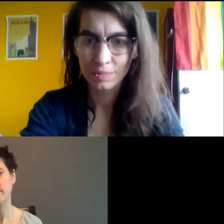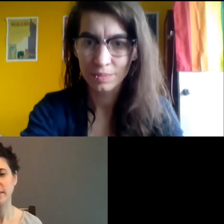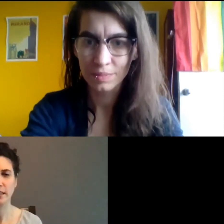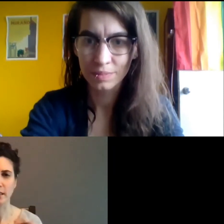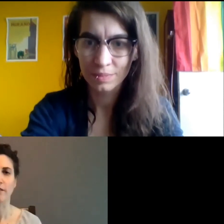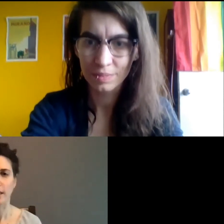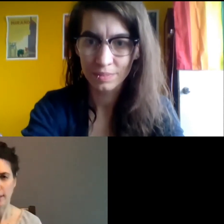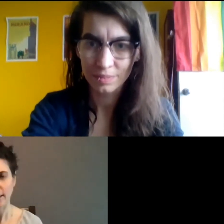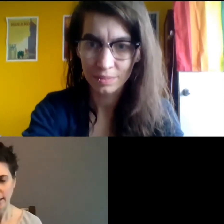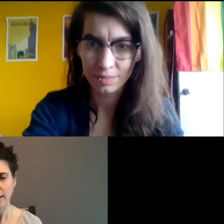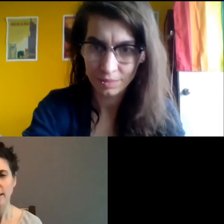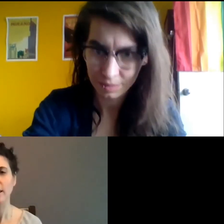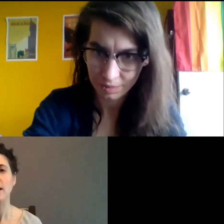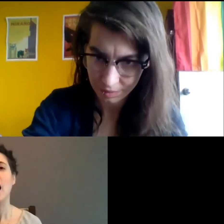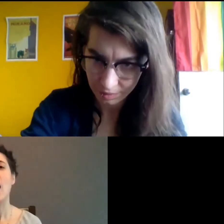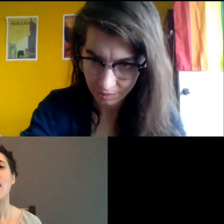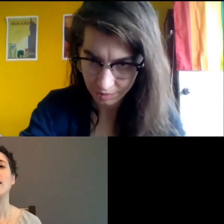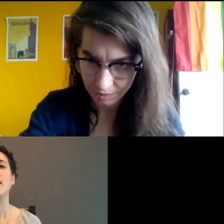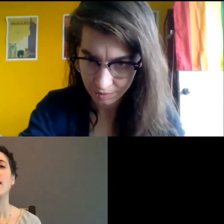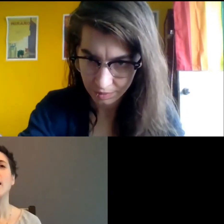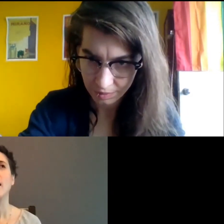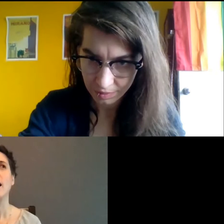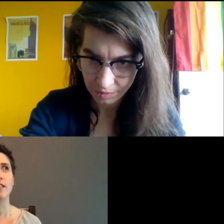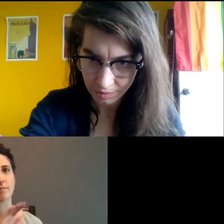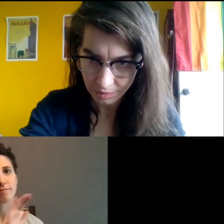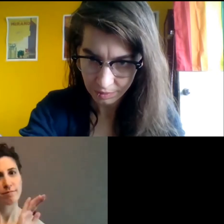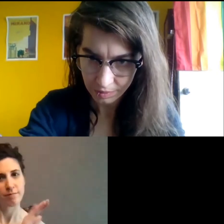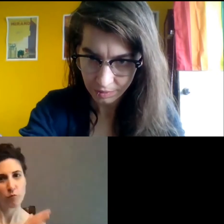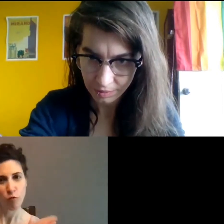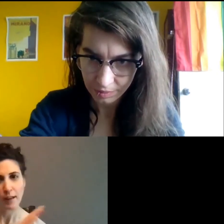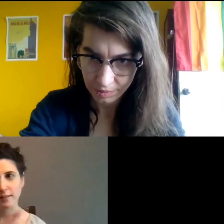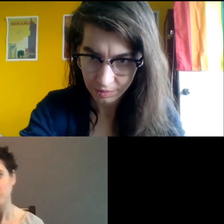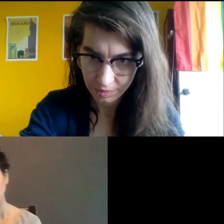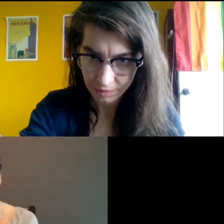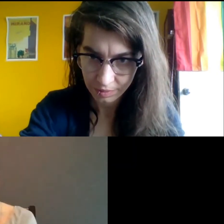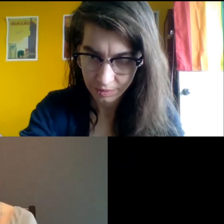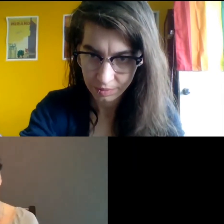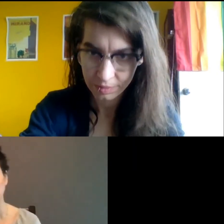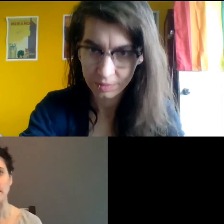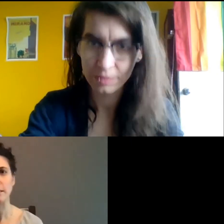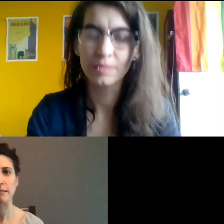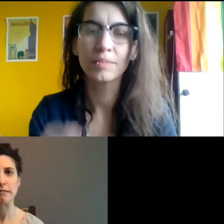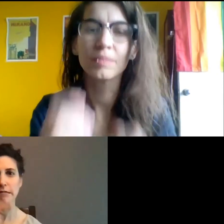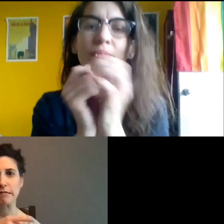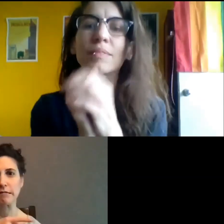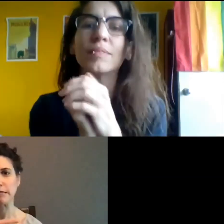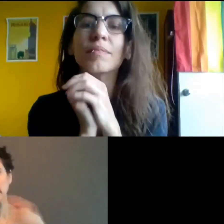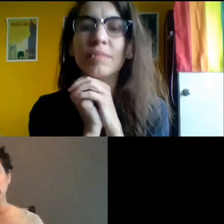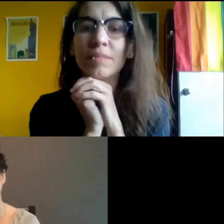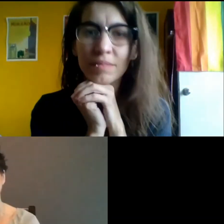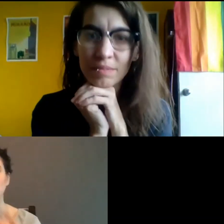Um, and talking about those competing needs and the nuance of, uh, meeting access. So let's break,